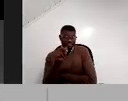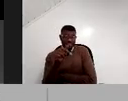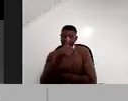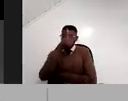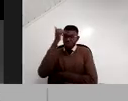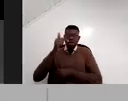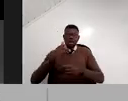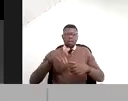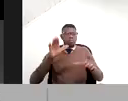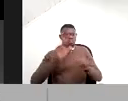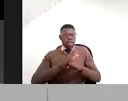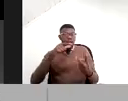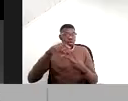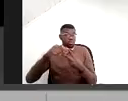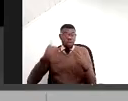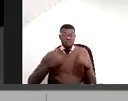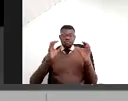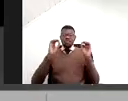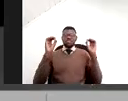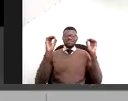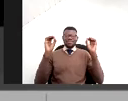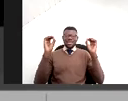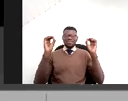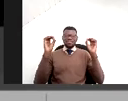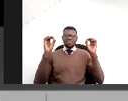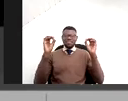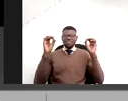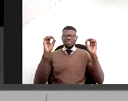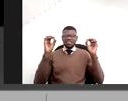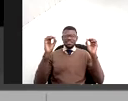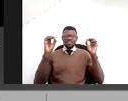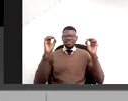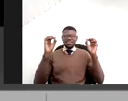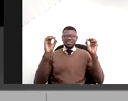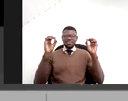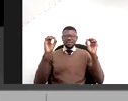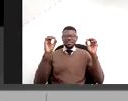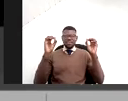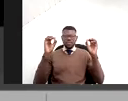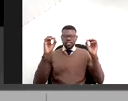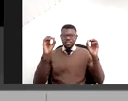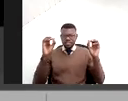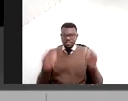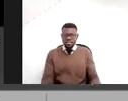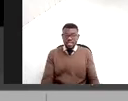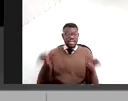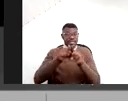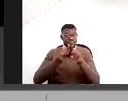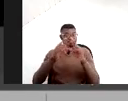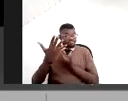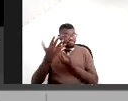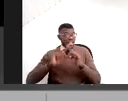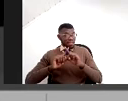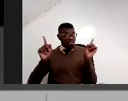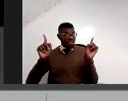too many other options. They don't, don't have coal. They don't have gold. They don't have sun too much like the Mediterranean, but they are